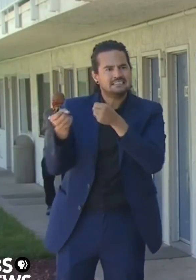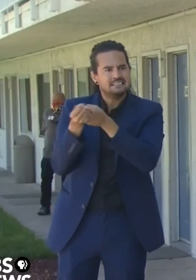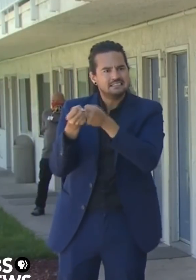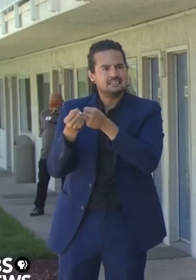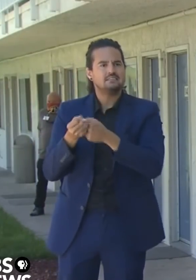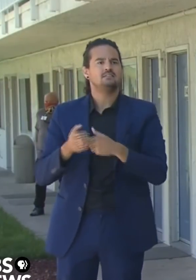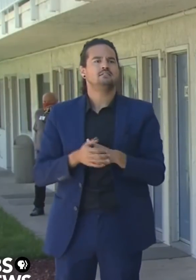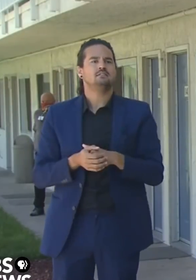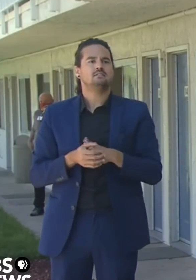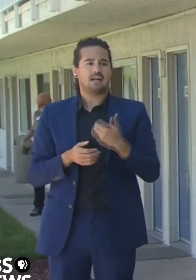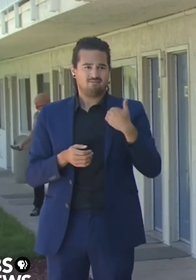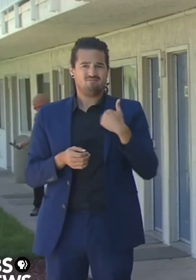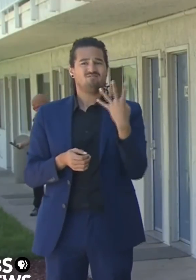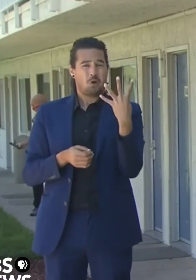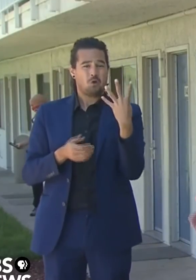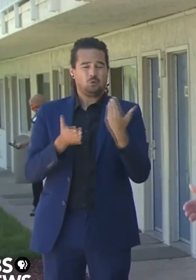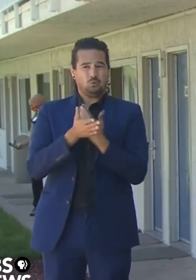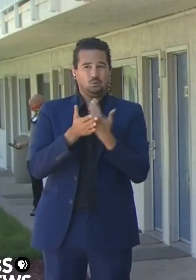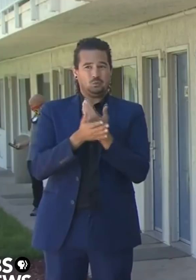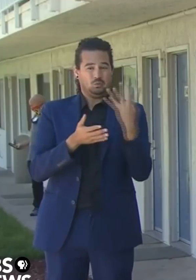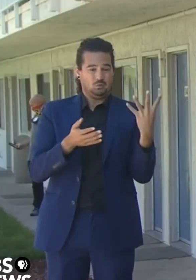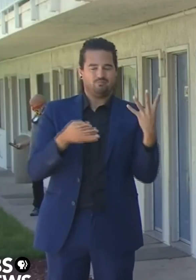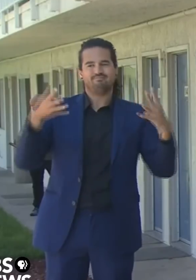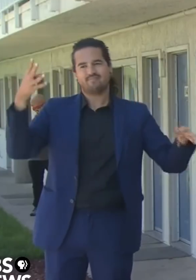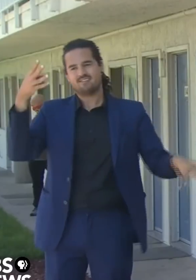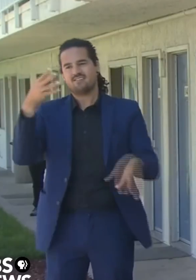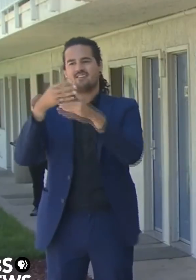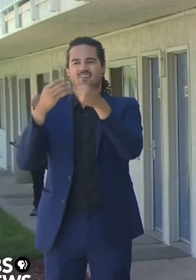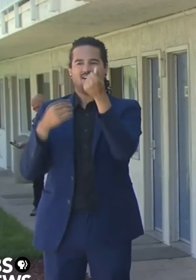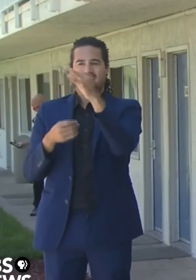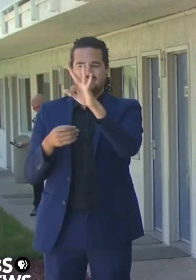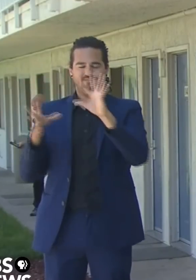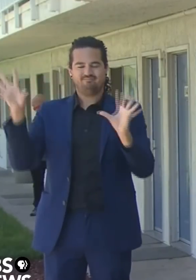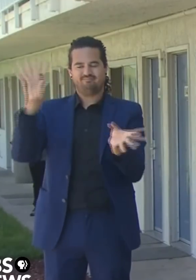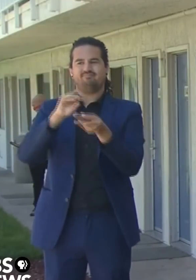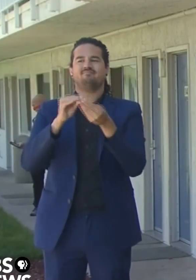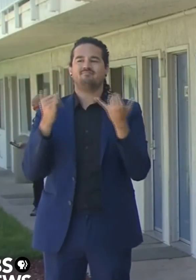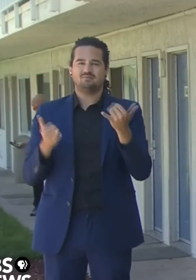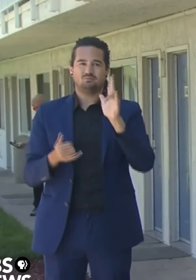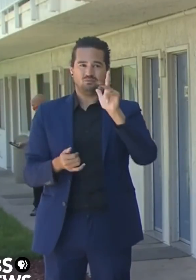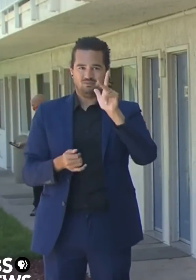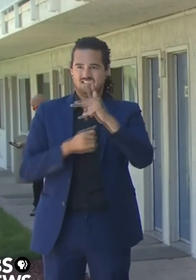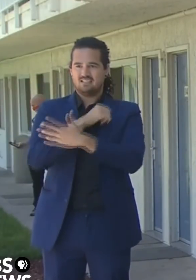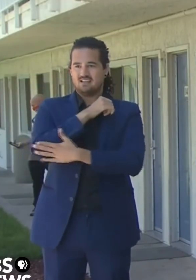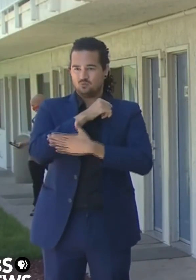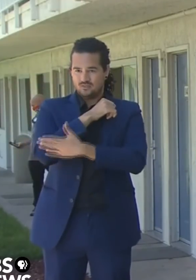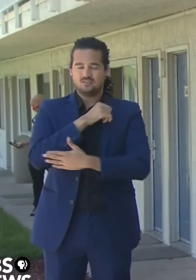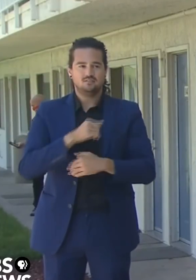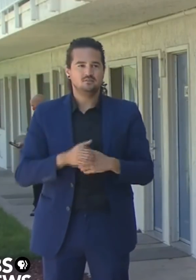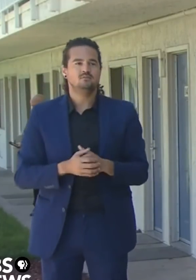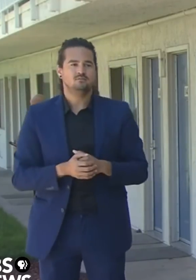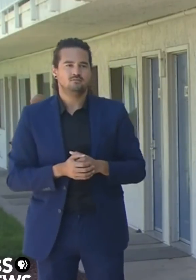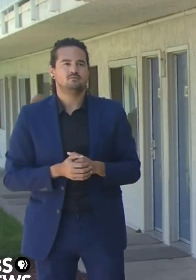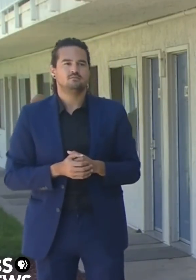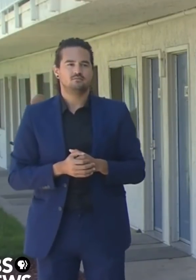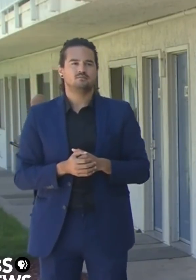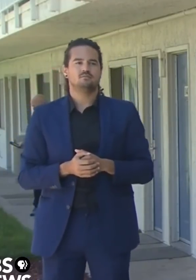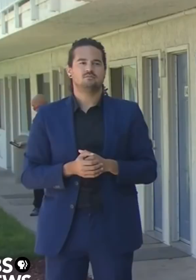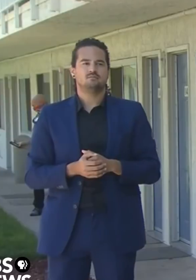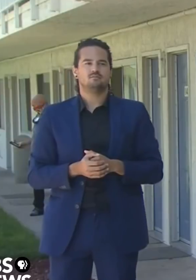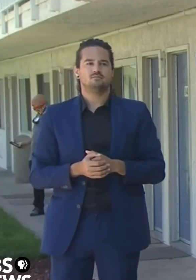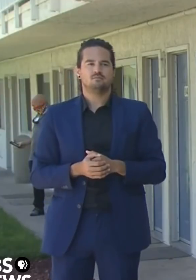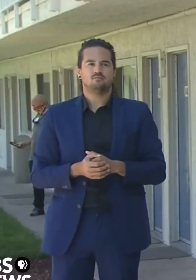24 hours. I want to make this clear and preview tomorrow we'll be making some additional